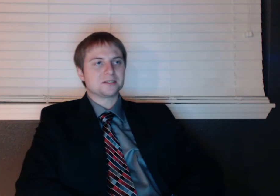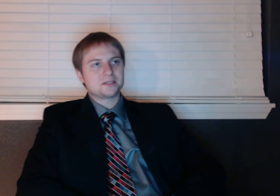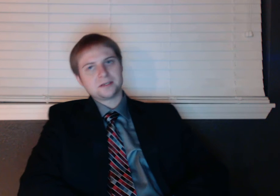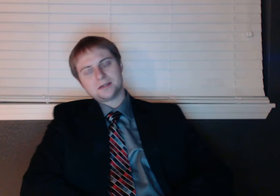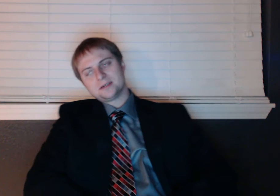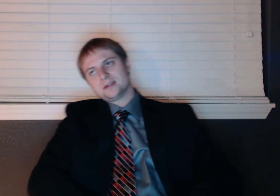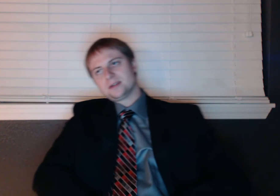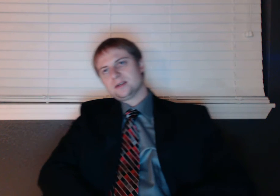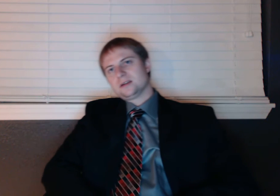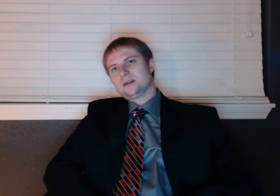was.